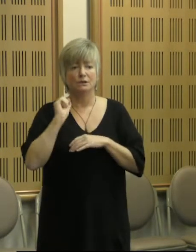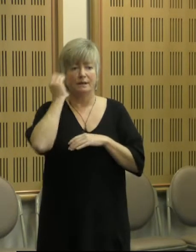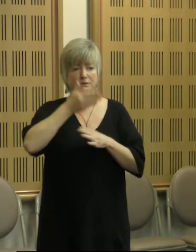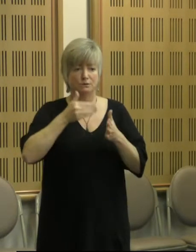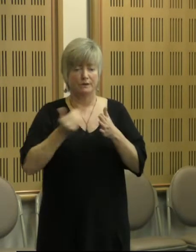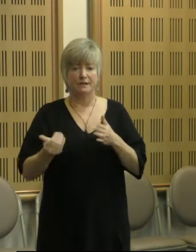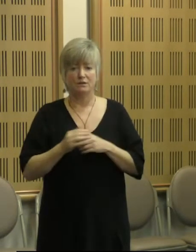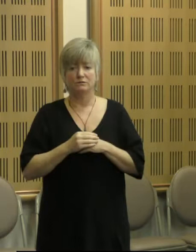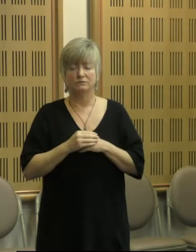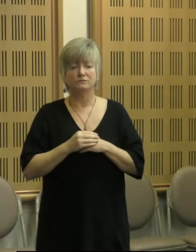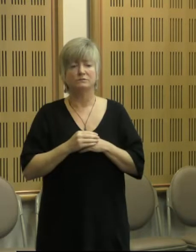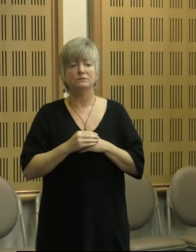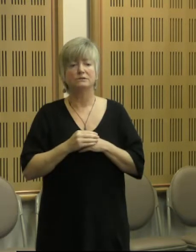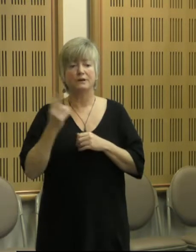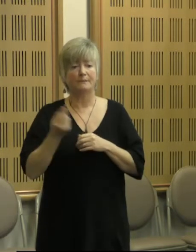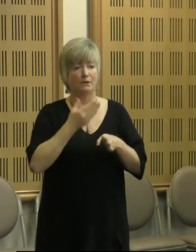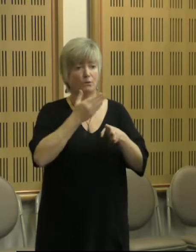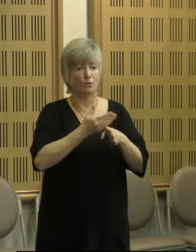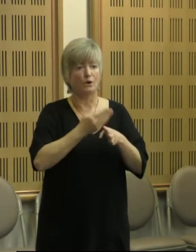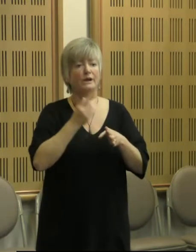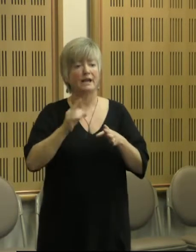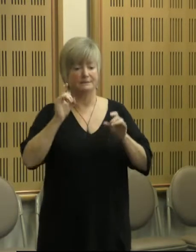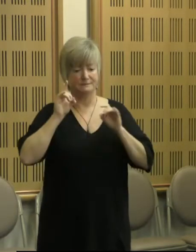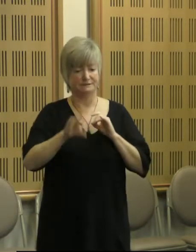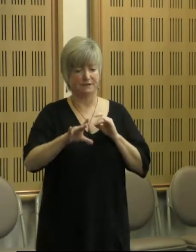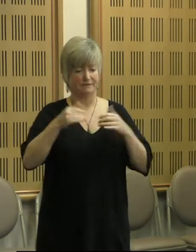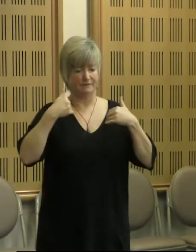both work and lived experience within other Aboriginal communities.